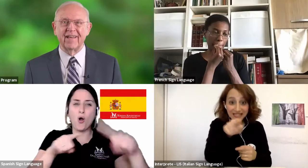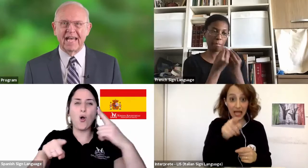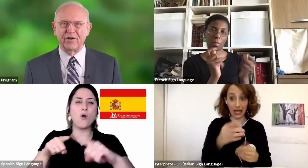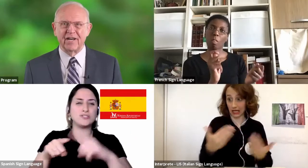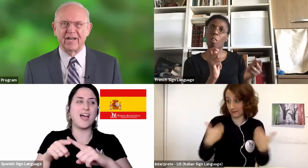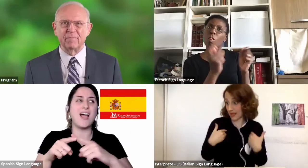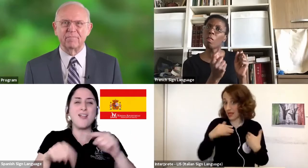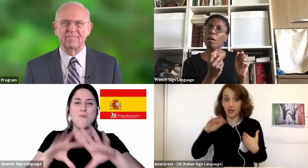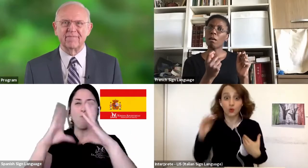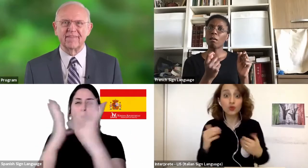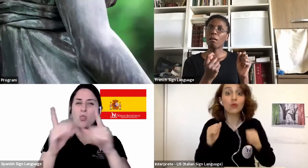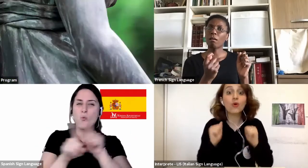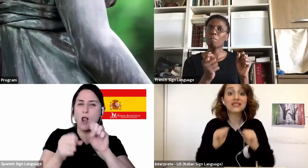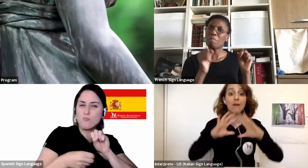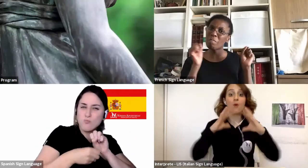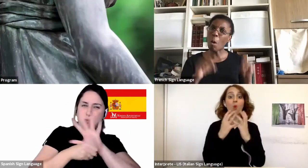at a time.